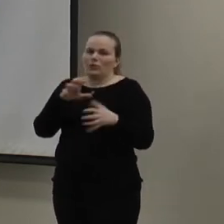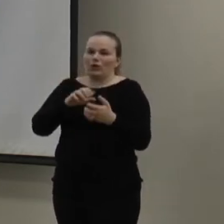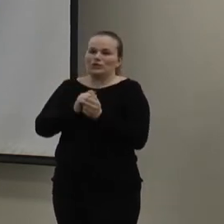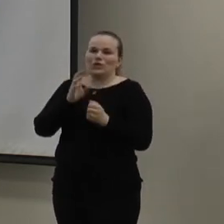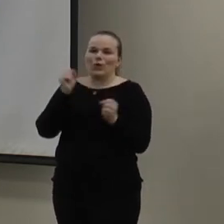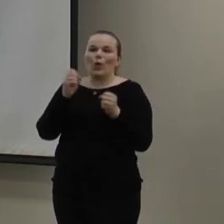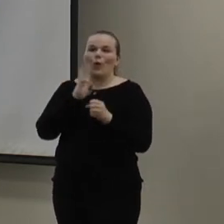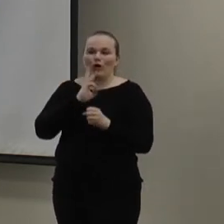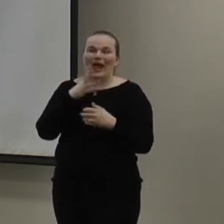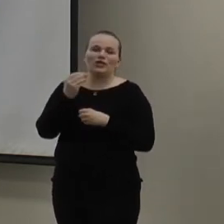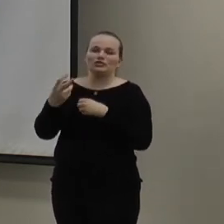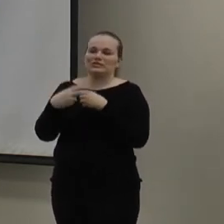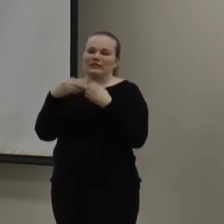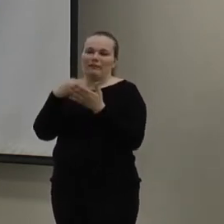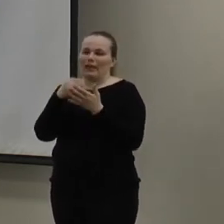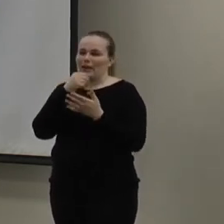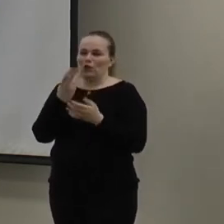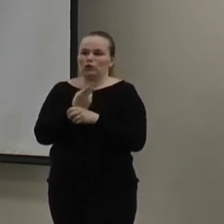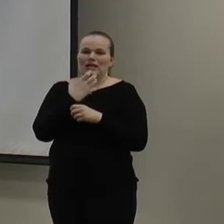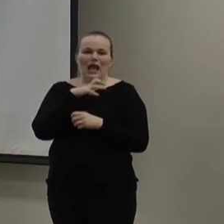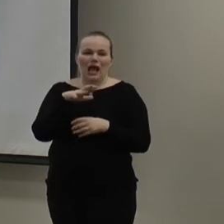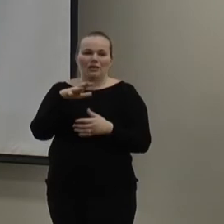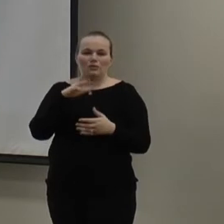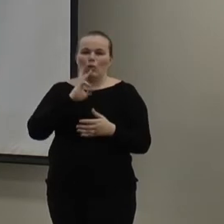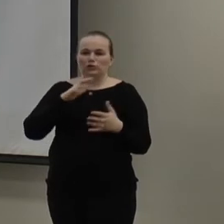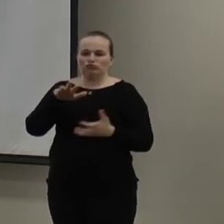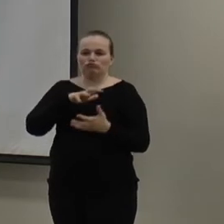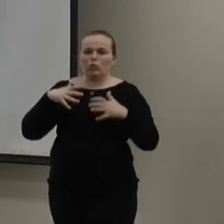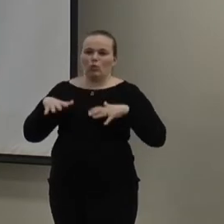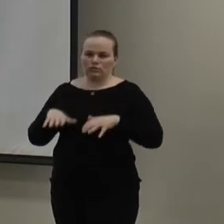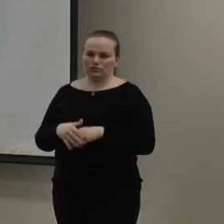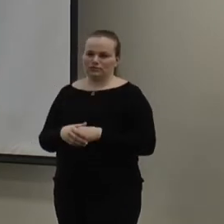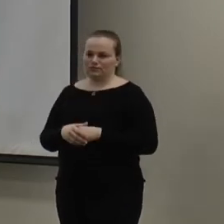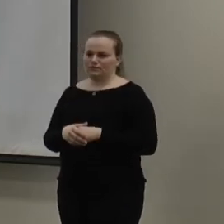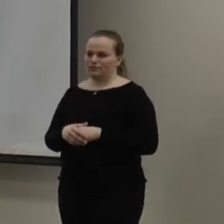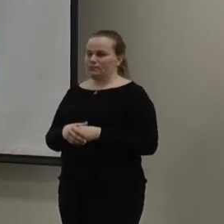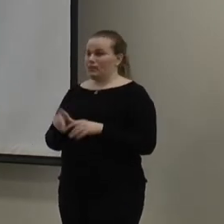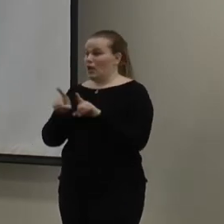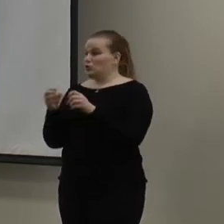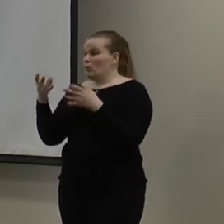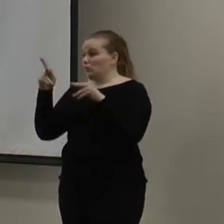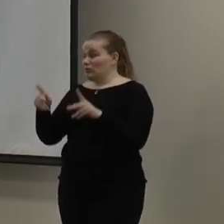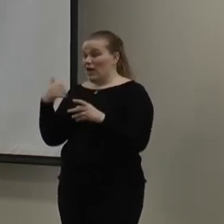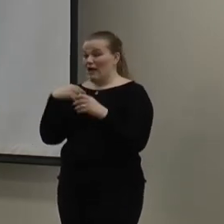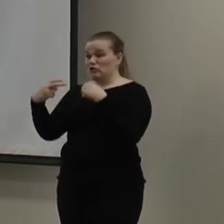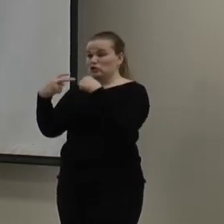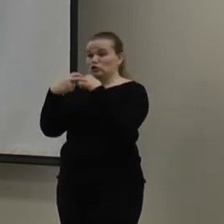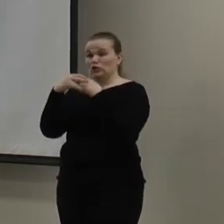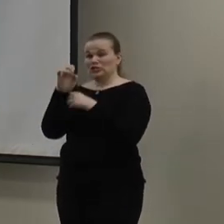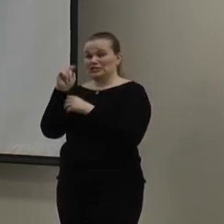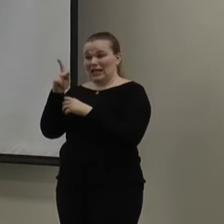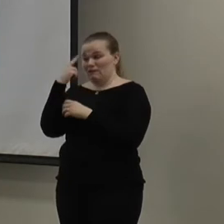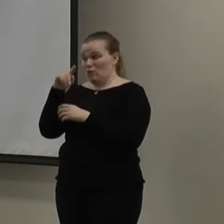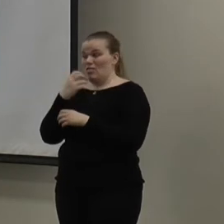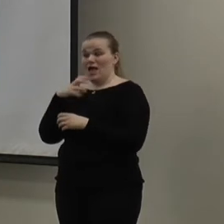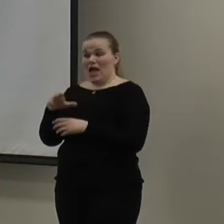using cold water. And you're saving money by not heating the water to wash your clothes. But also, most people have a storage tape for